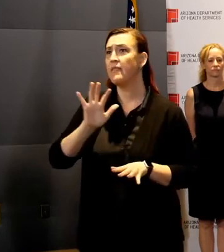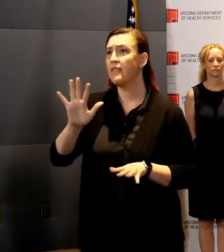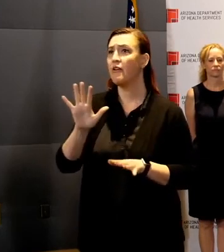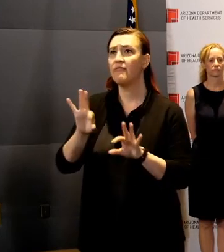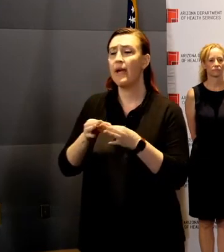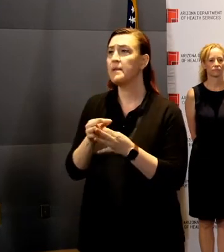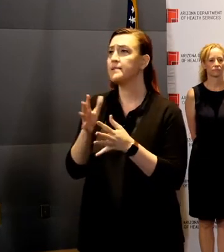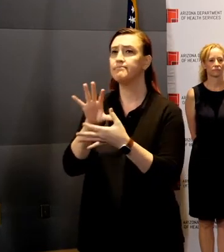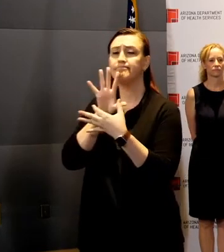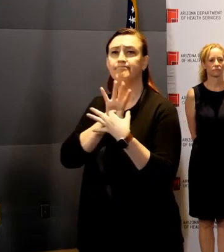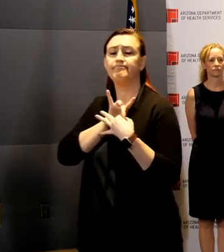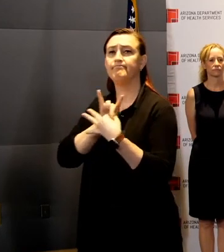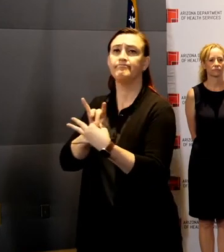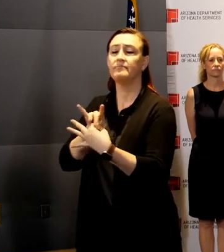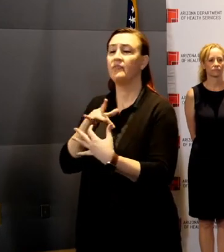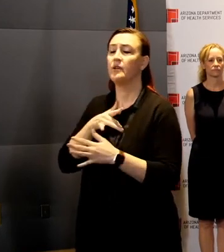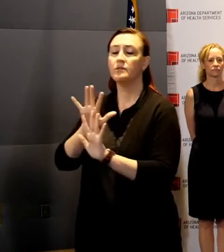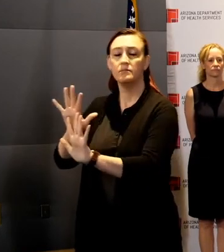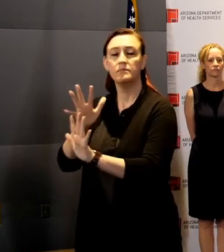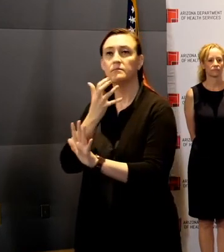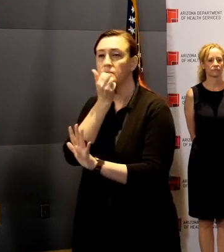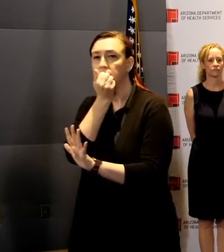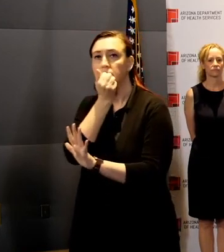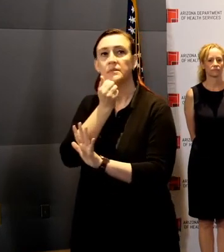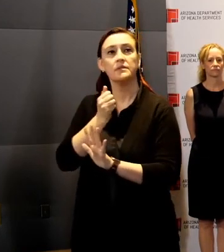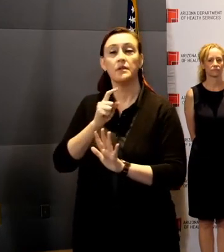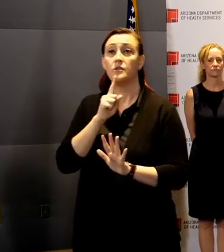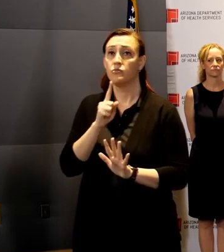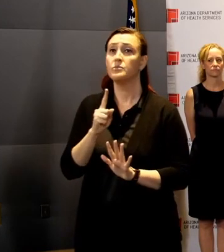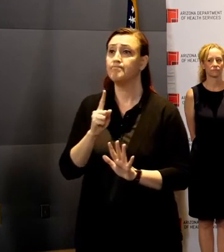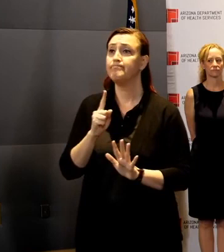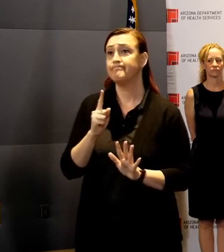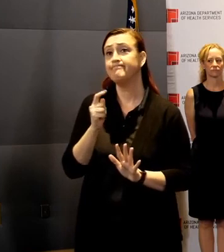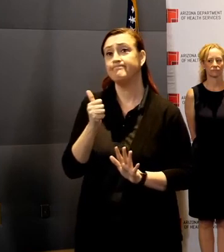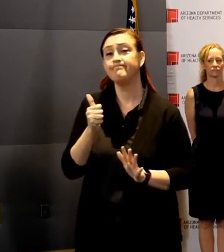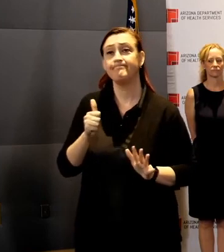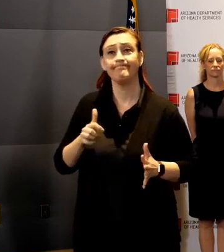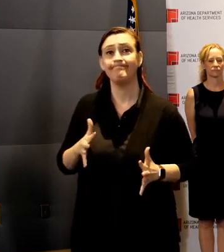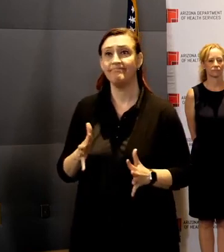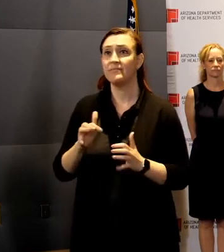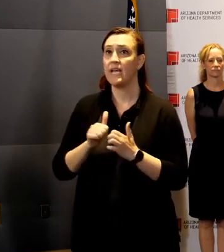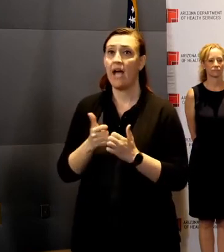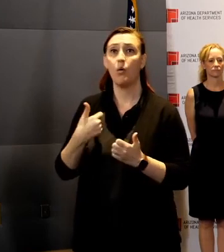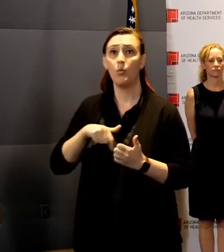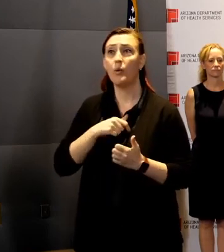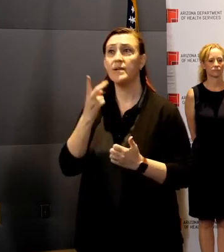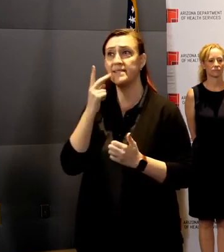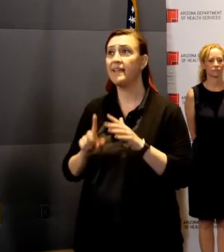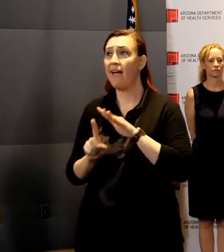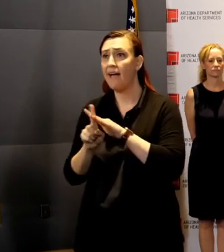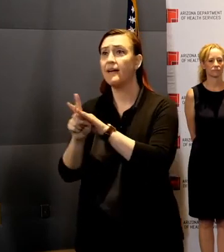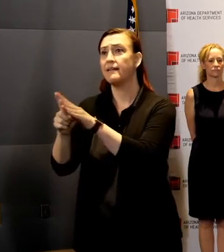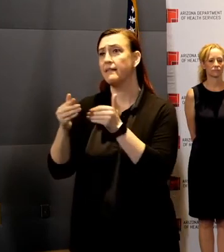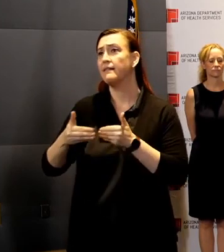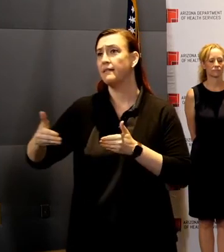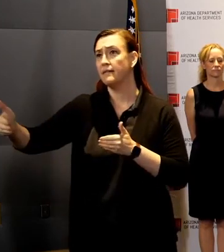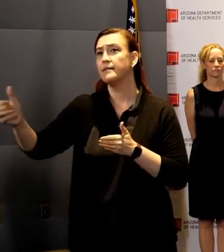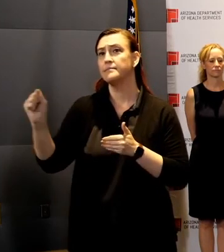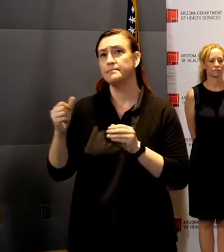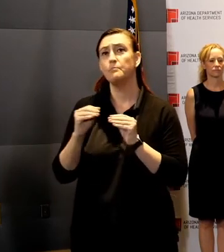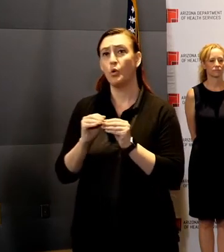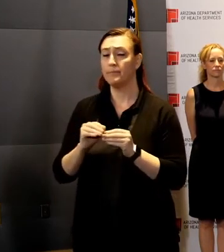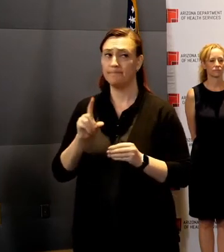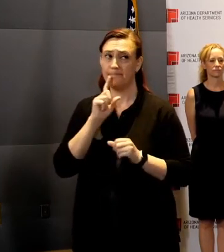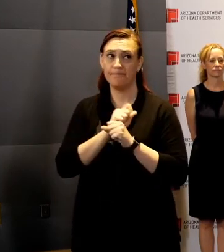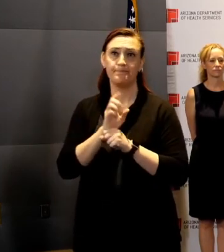It's a sobering indication of what we will likely continue to face. The sad reality is, just